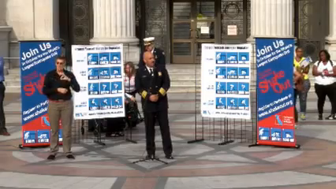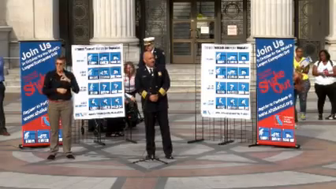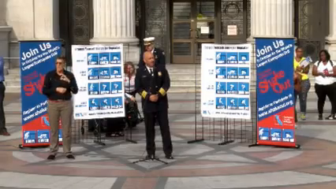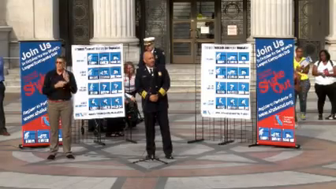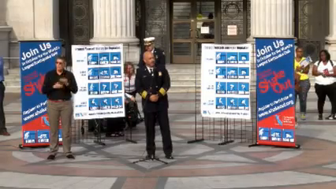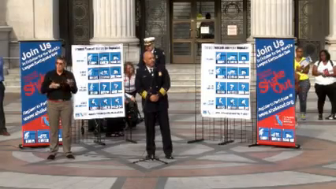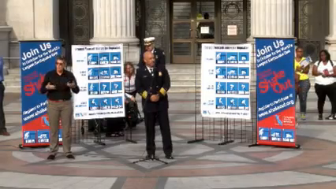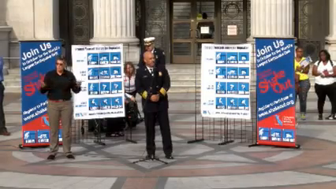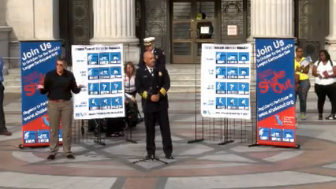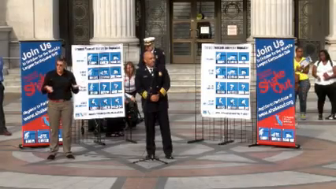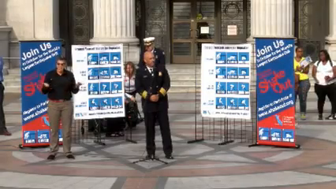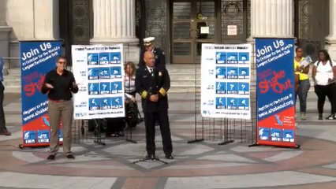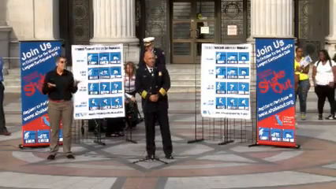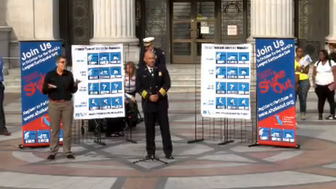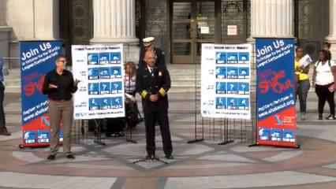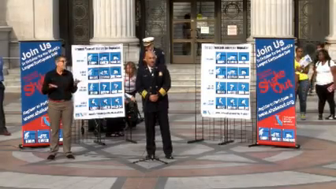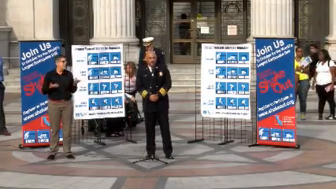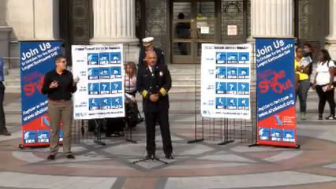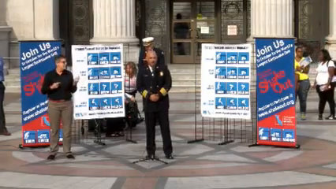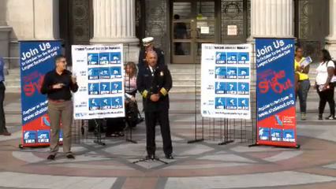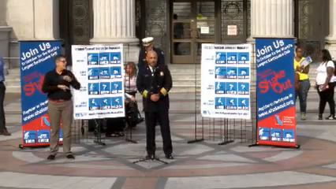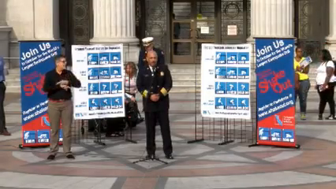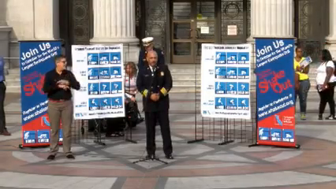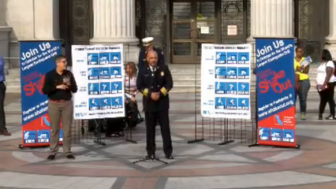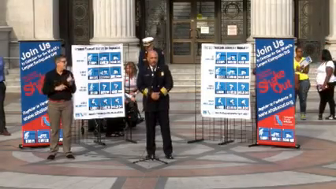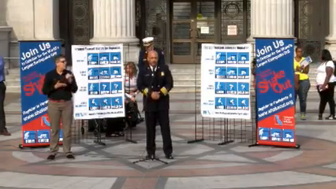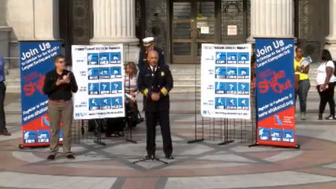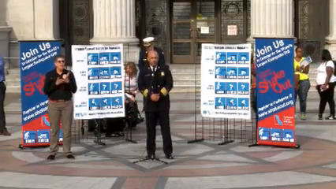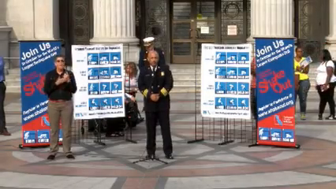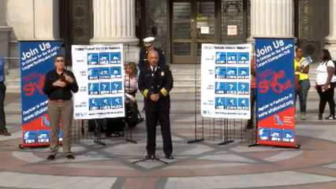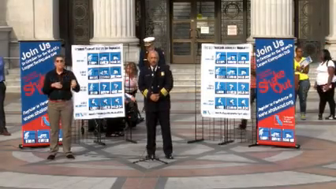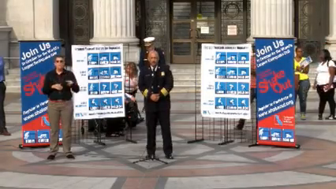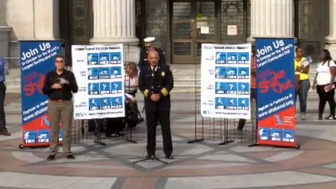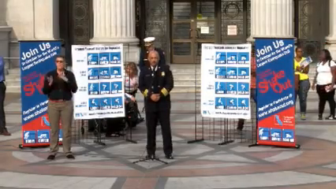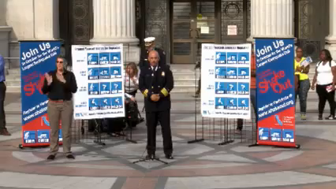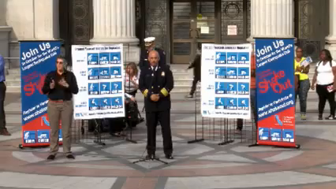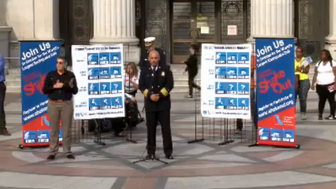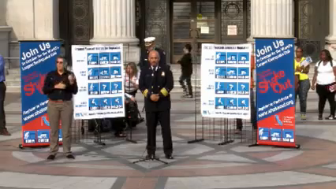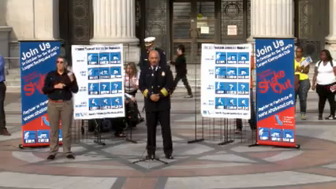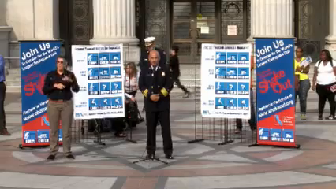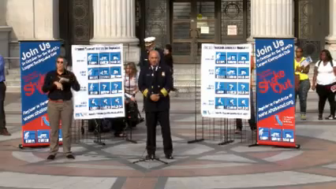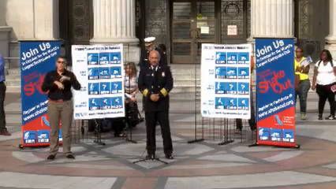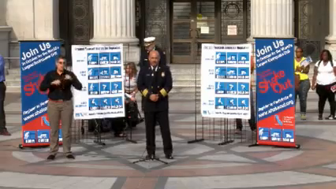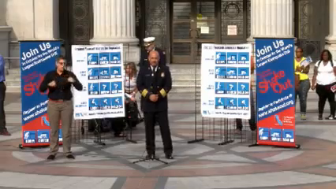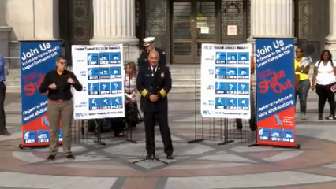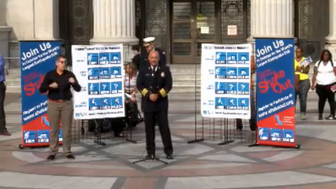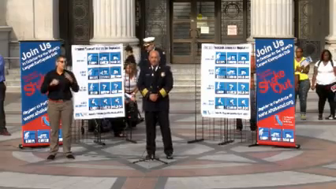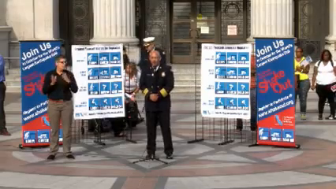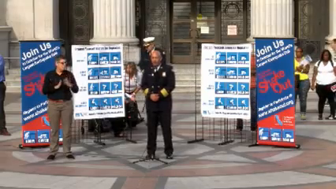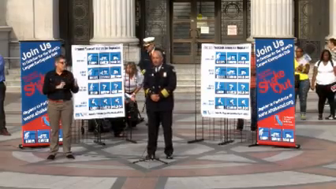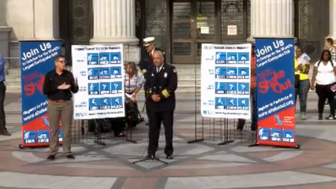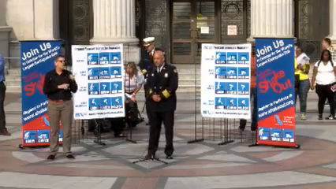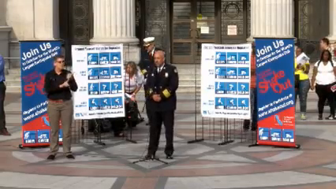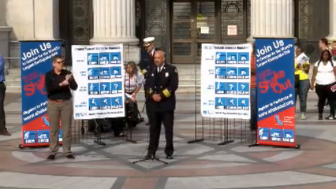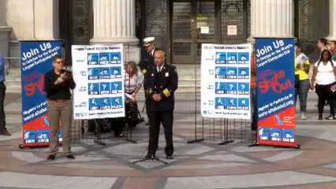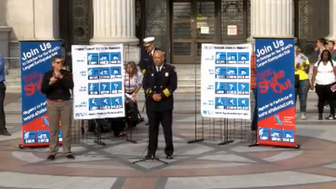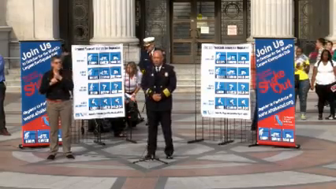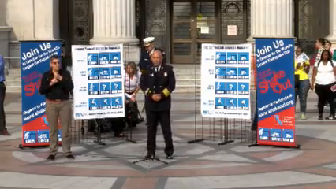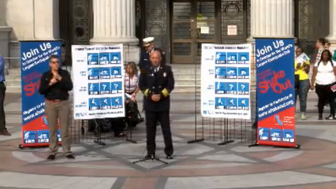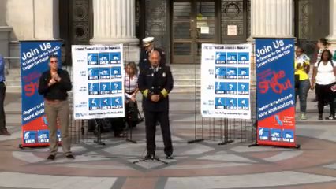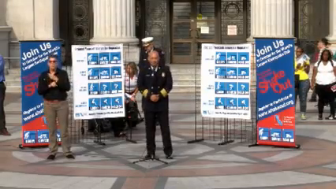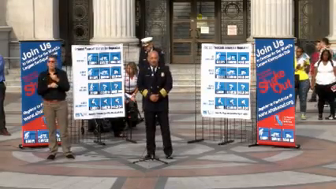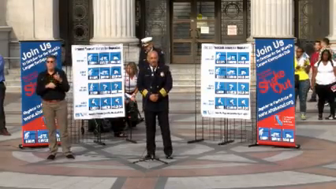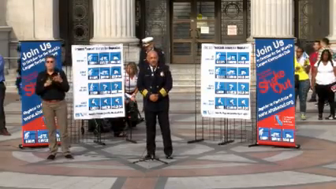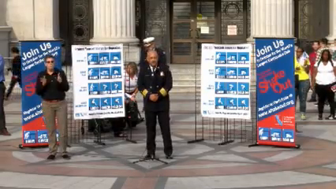and the literature that's available here today to help prepare you for earthquake preparedness and preparedness in general